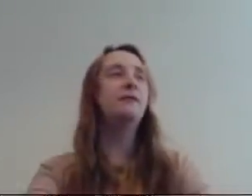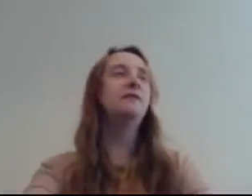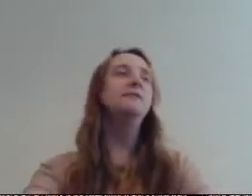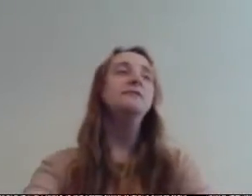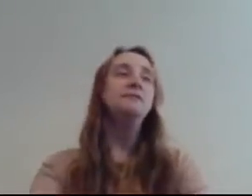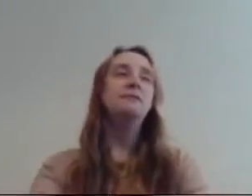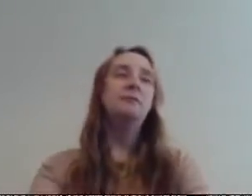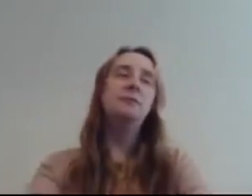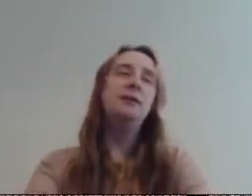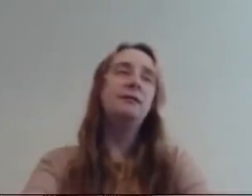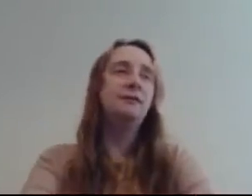we did